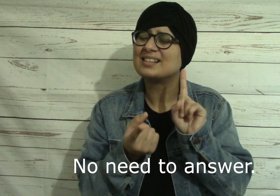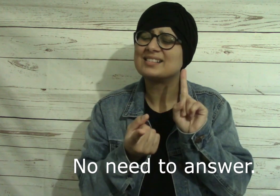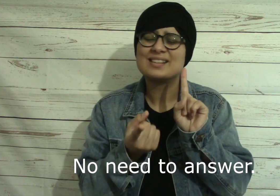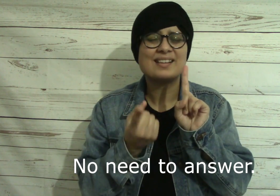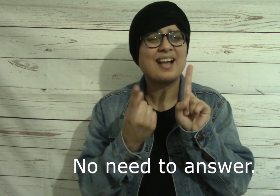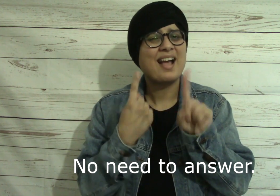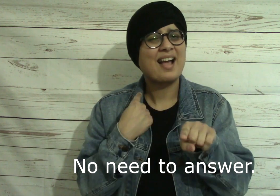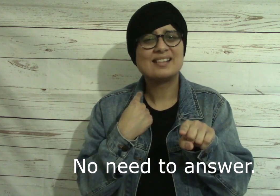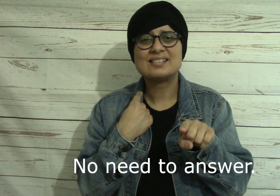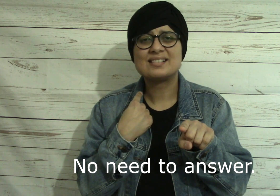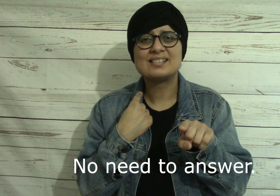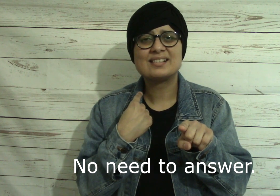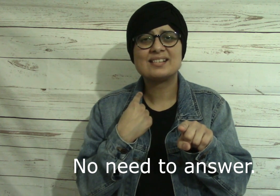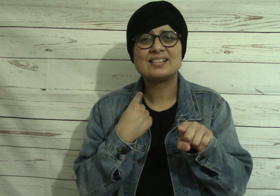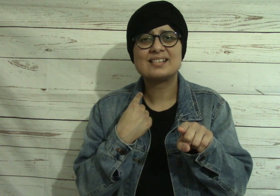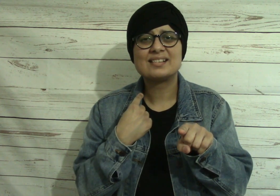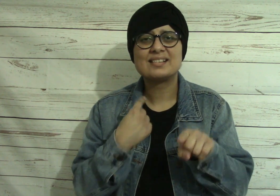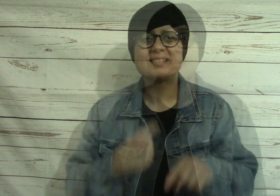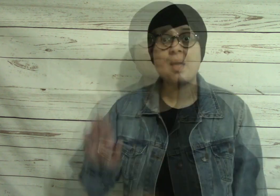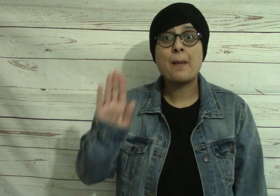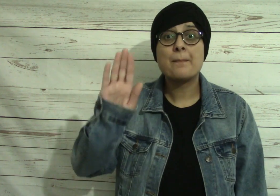No need to answer.